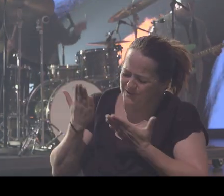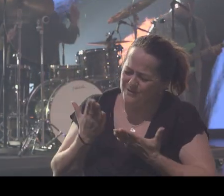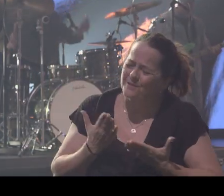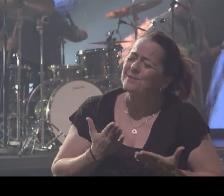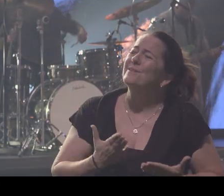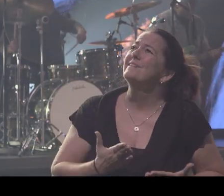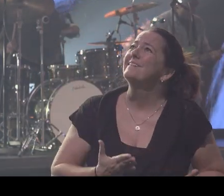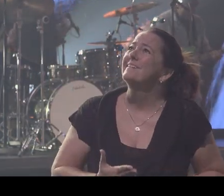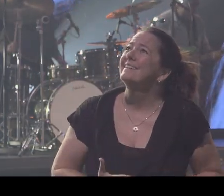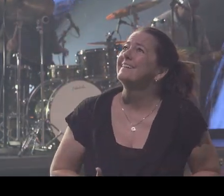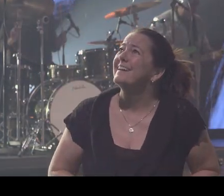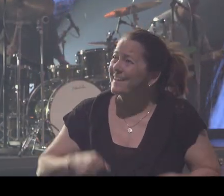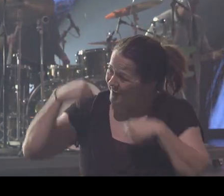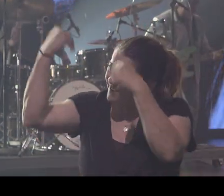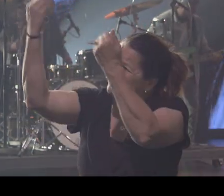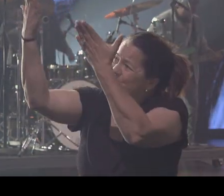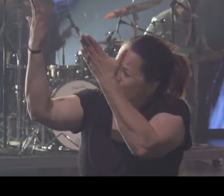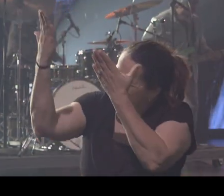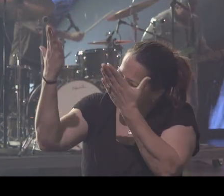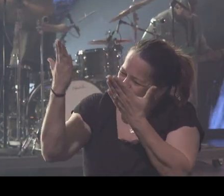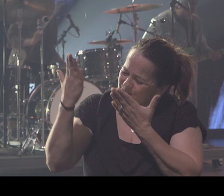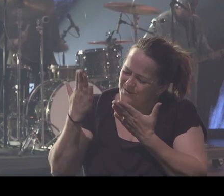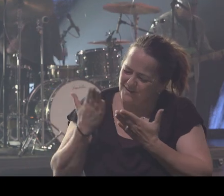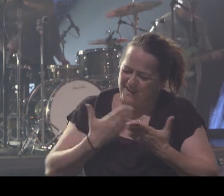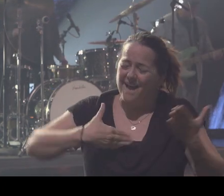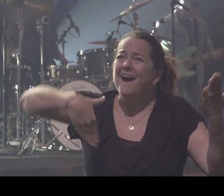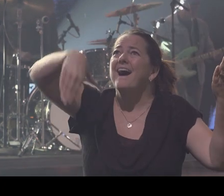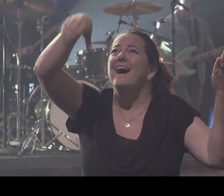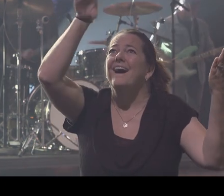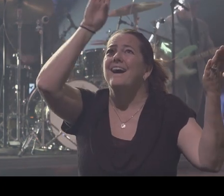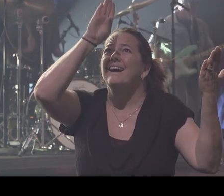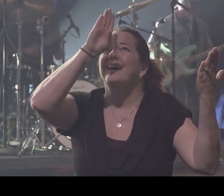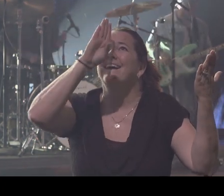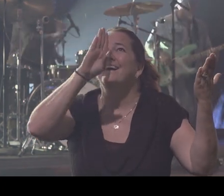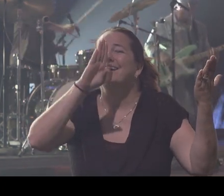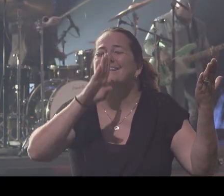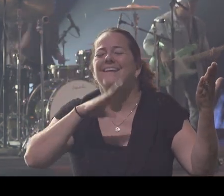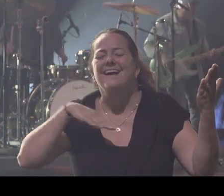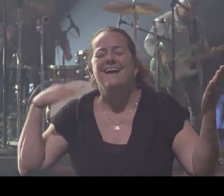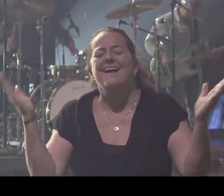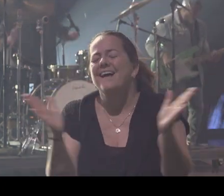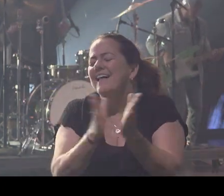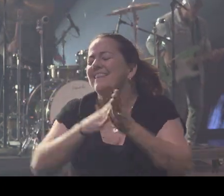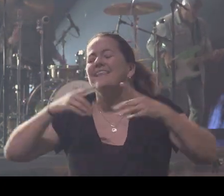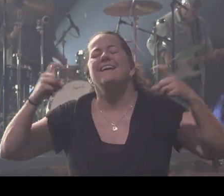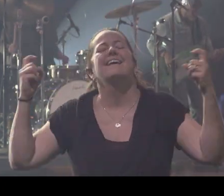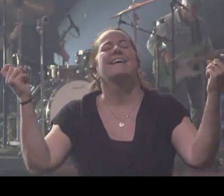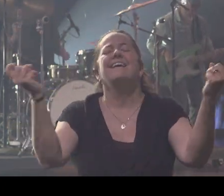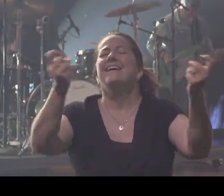they come from you, yeah Hallelujah,